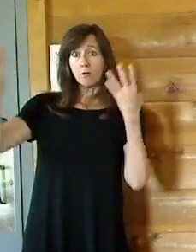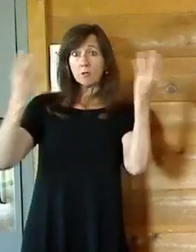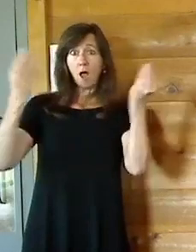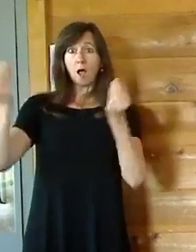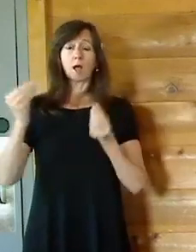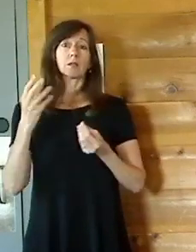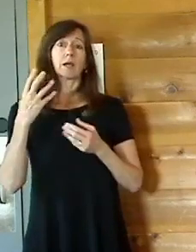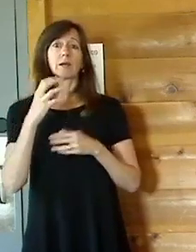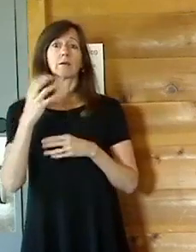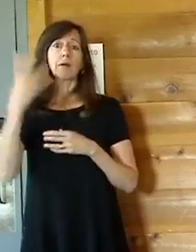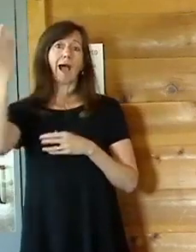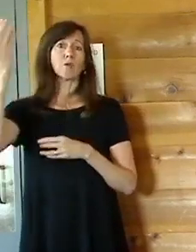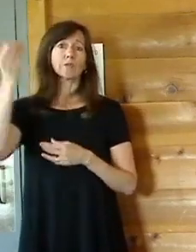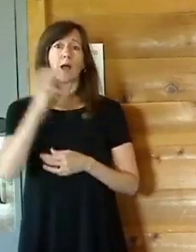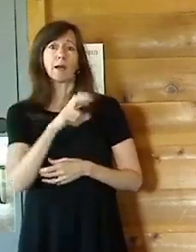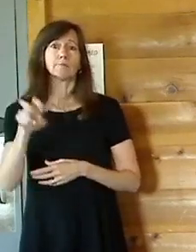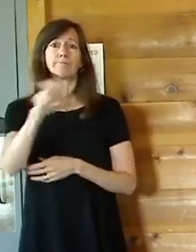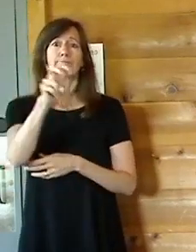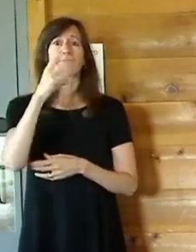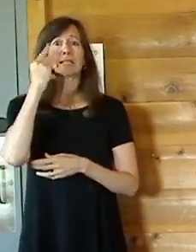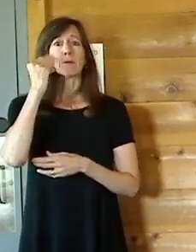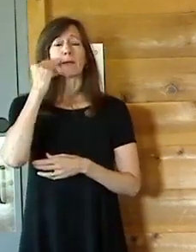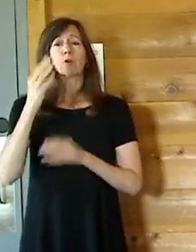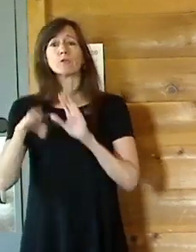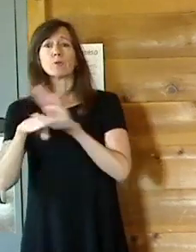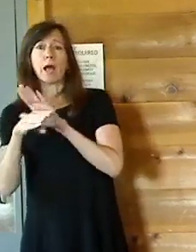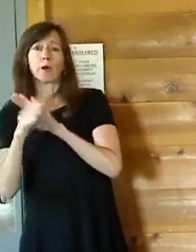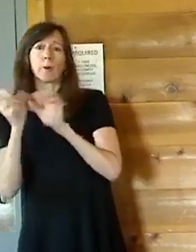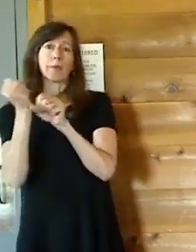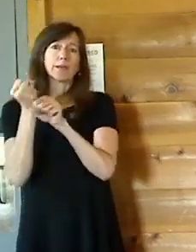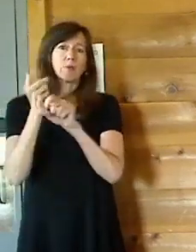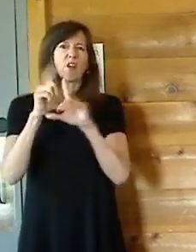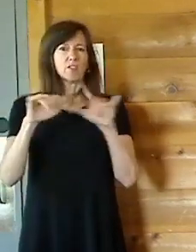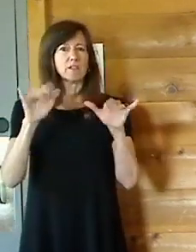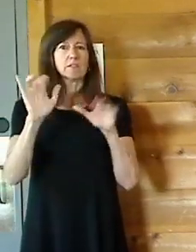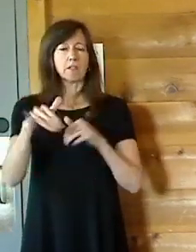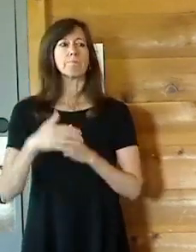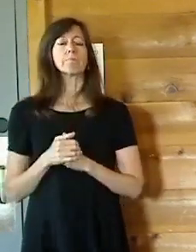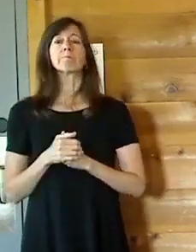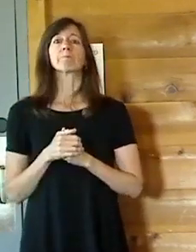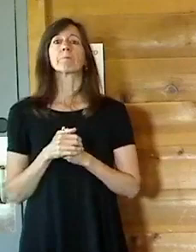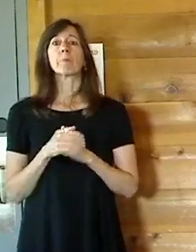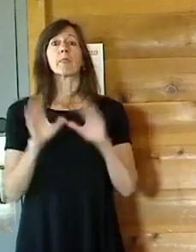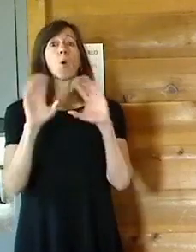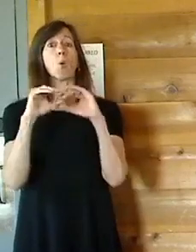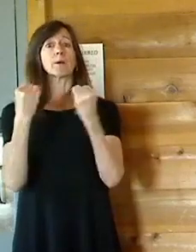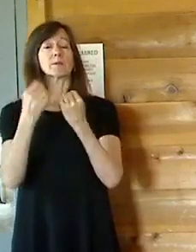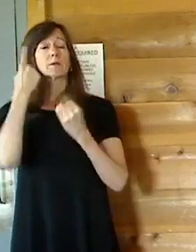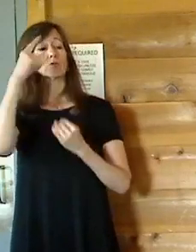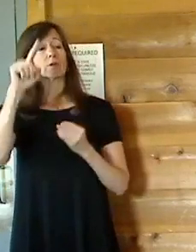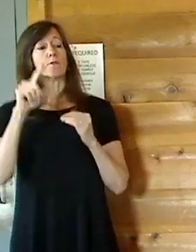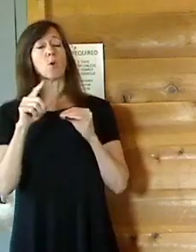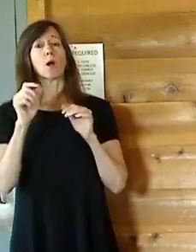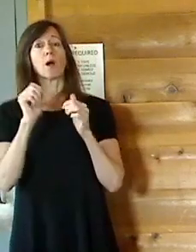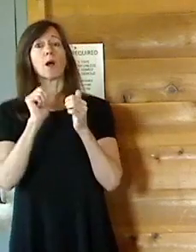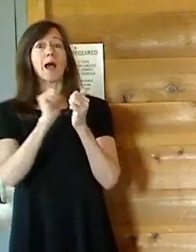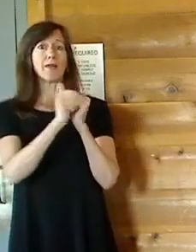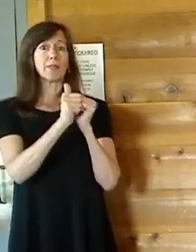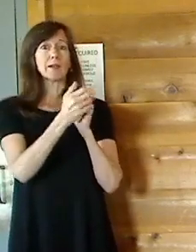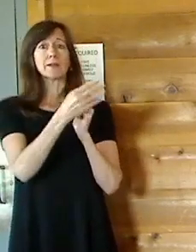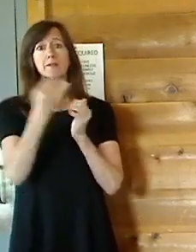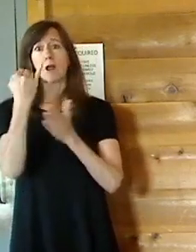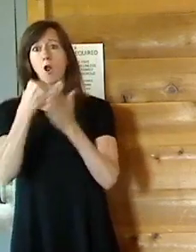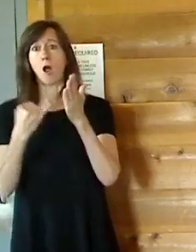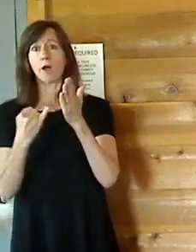it could be soccer or baseball or football as well. organizations for the athletics and arts can apply for up to